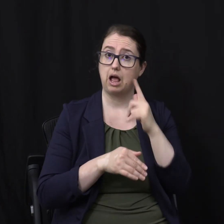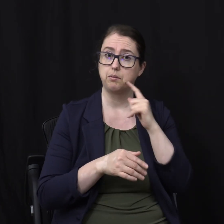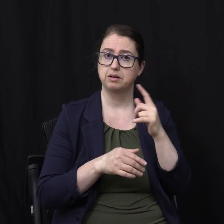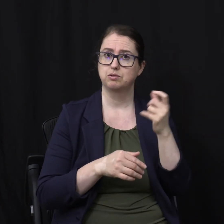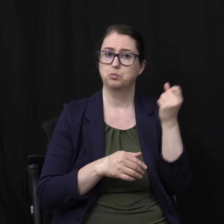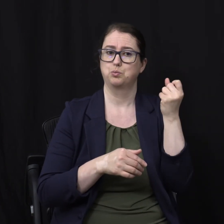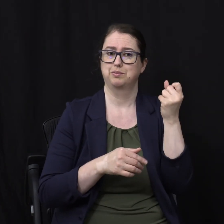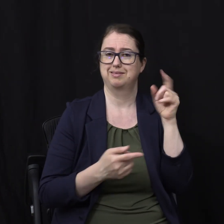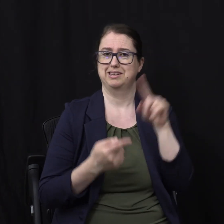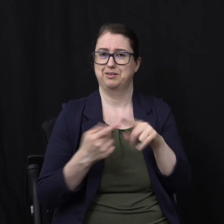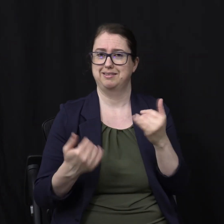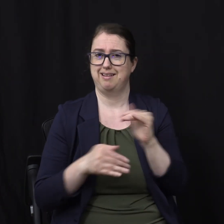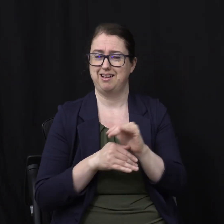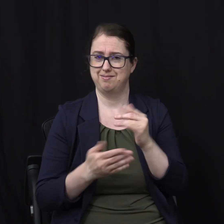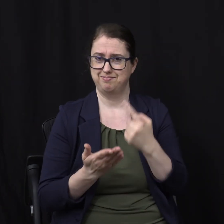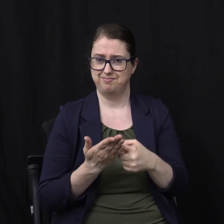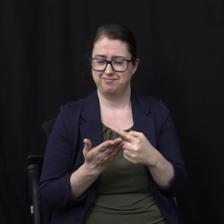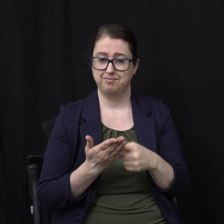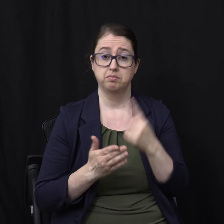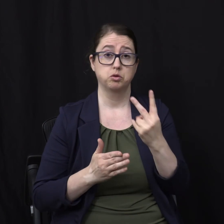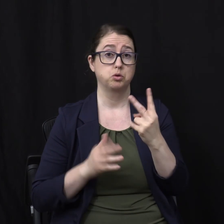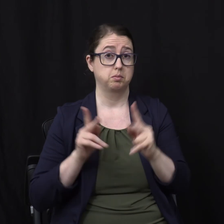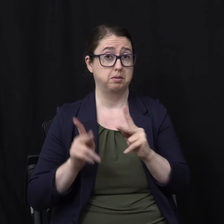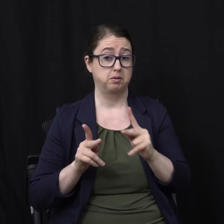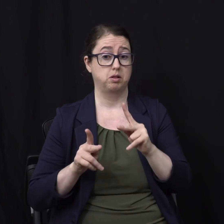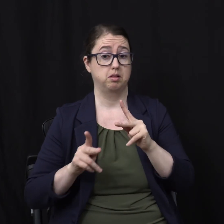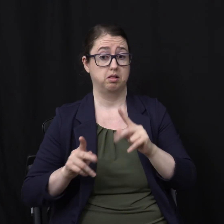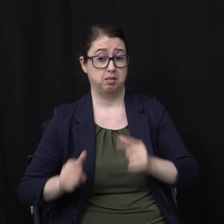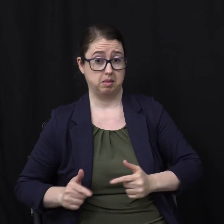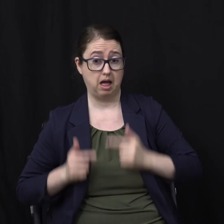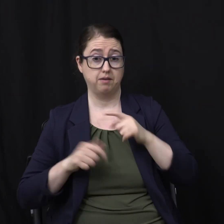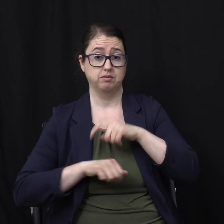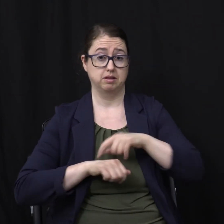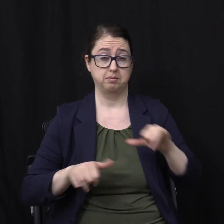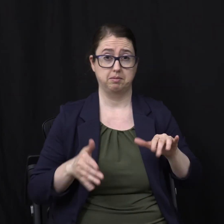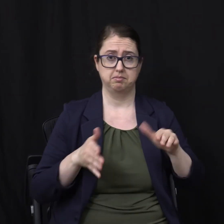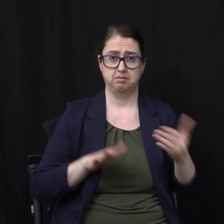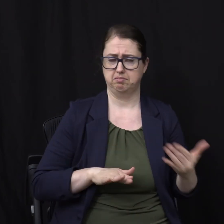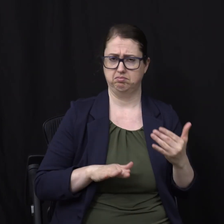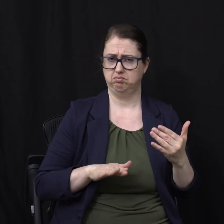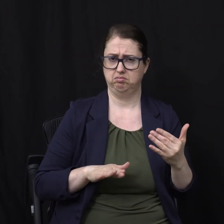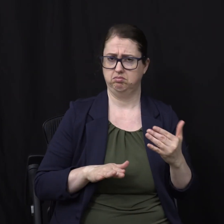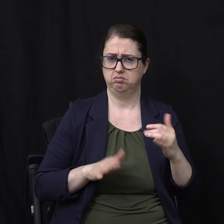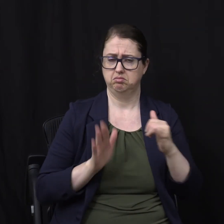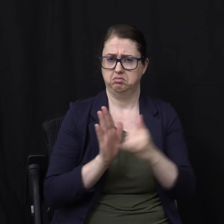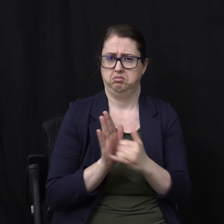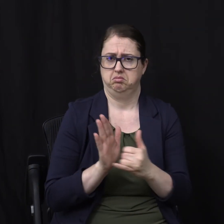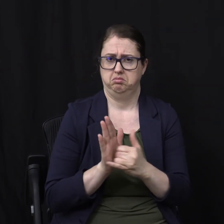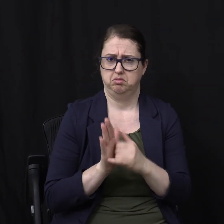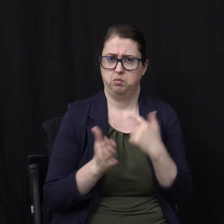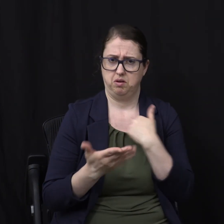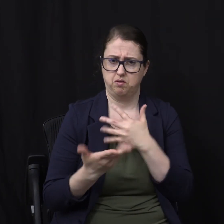tonight Two people Who are alive While dead That can't be With all the texts We've looked at In the Bible